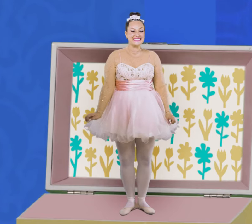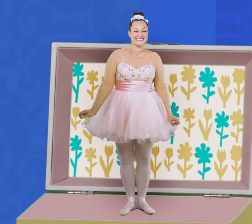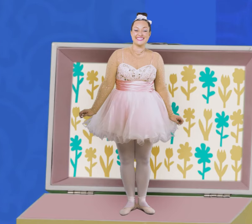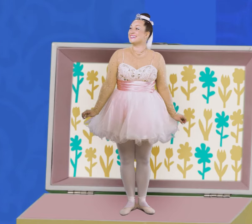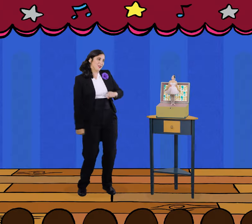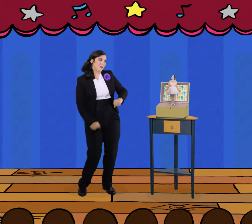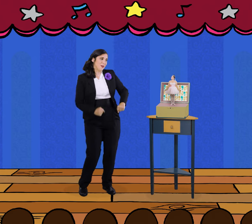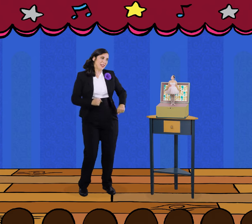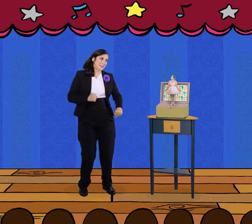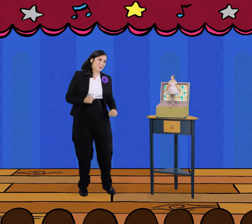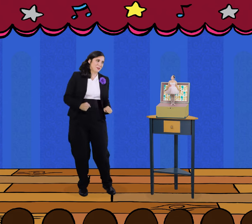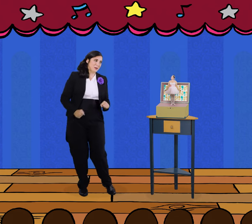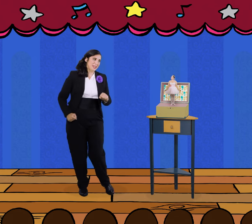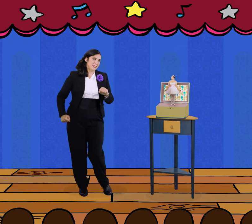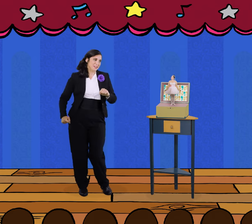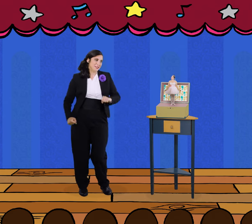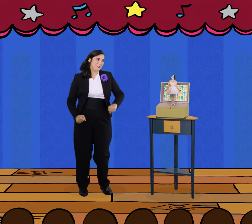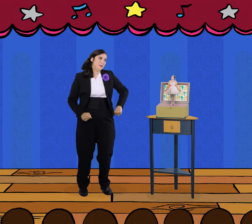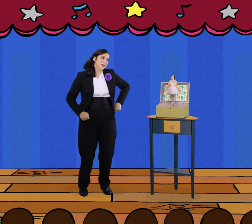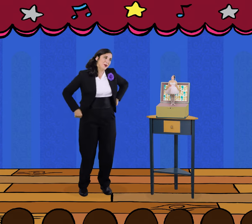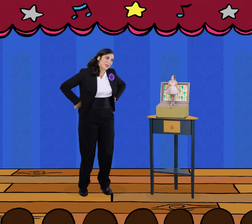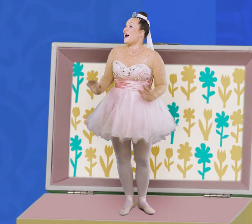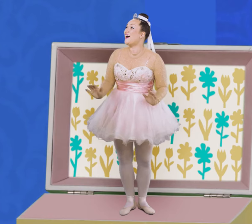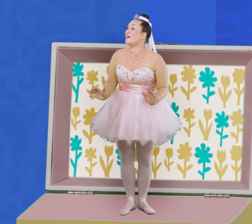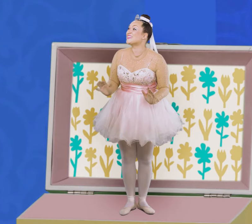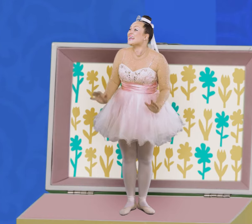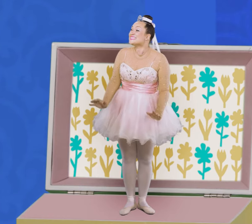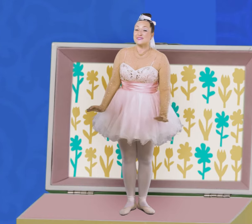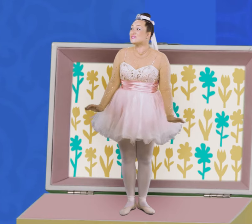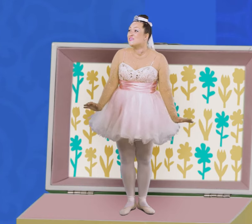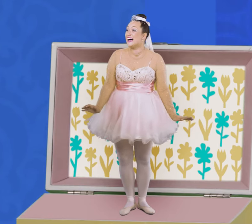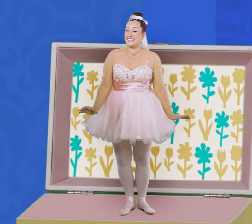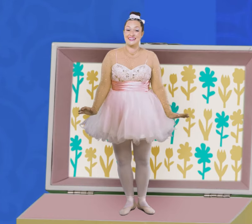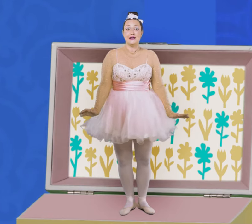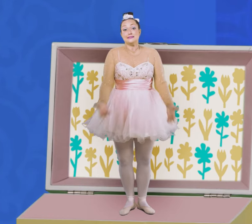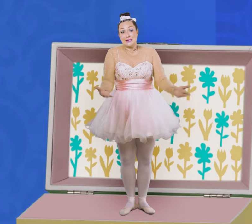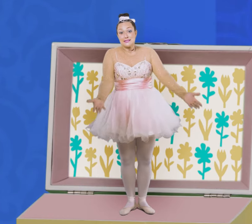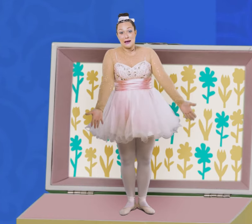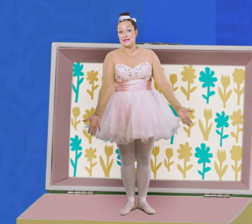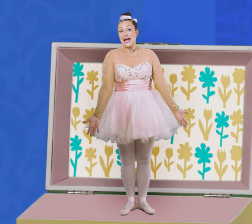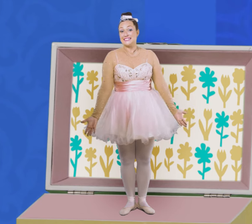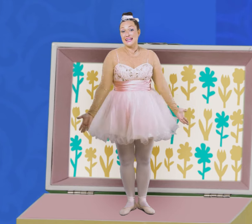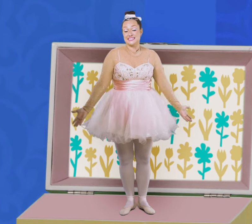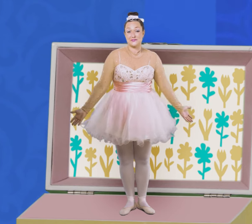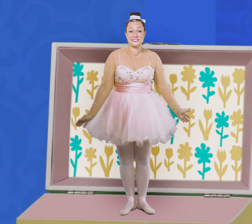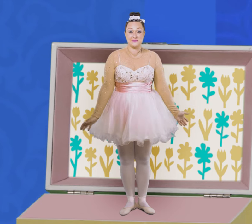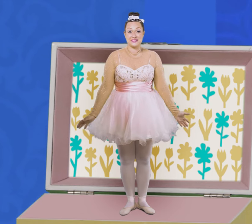I started walking at different speeds to see if you would notice That sounds fun! Sometimes I dance at different speeds